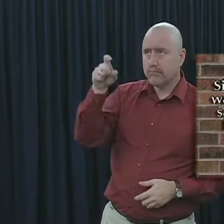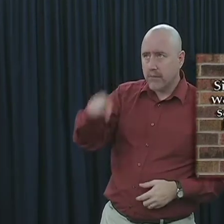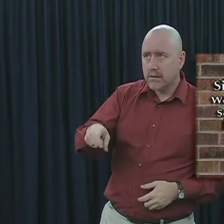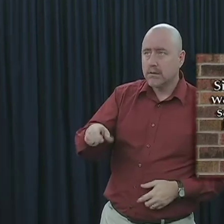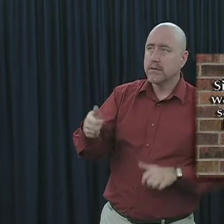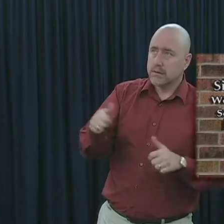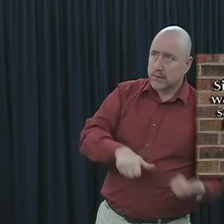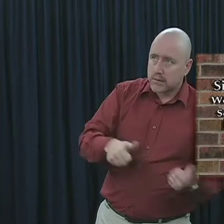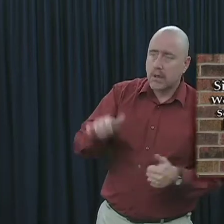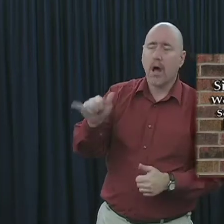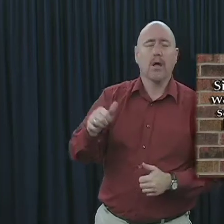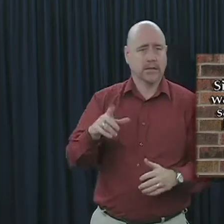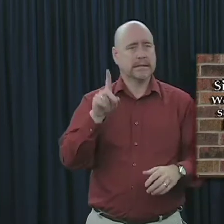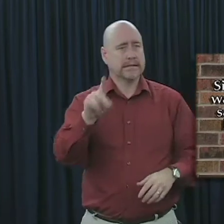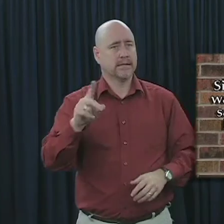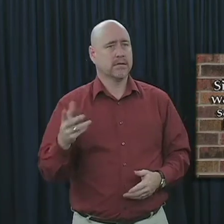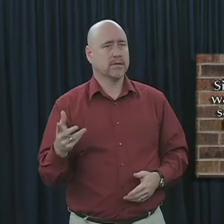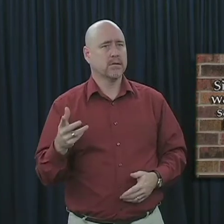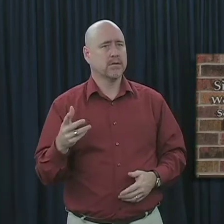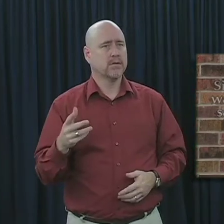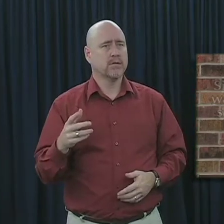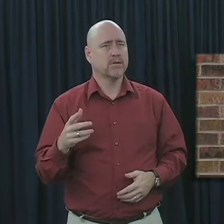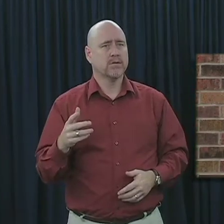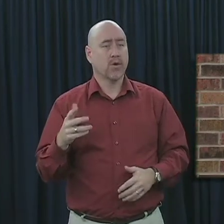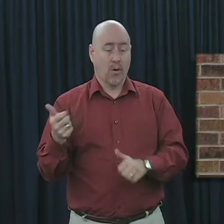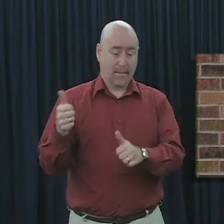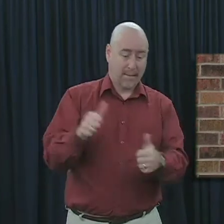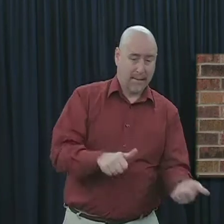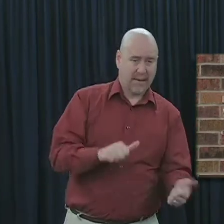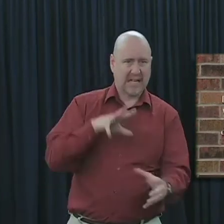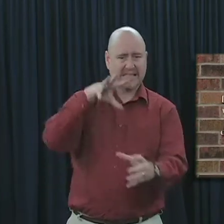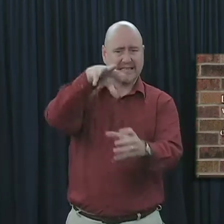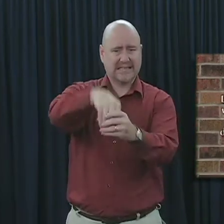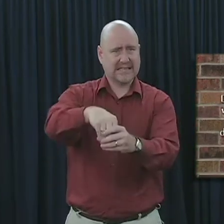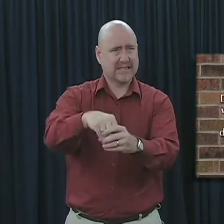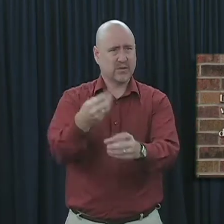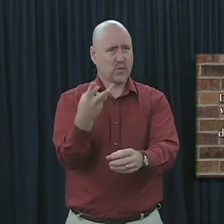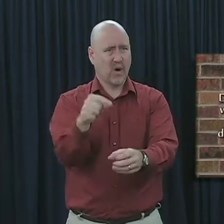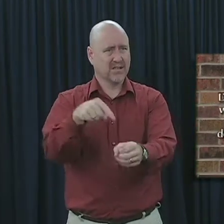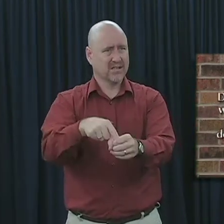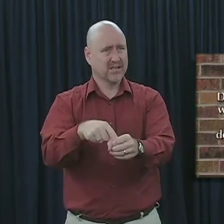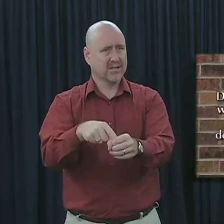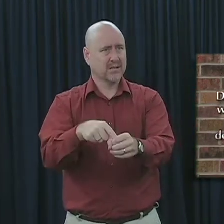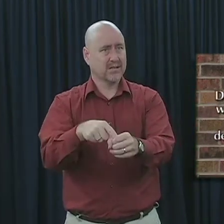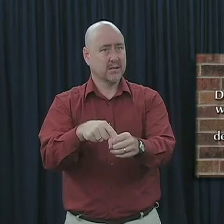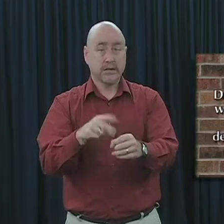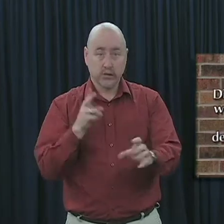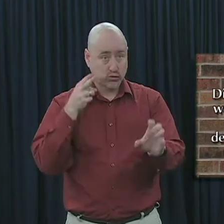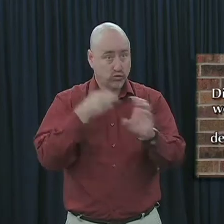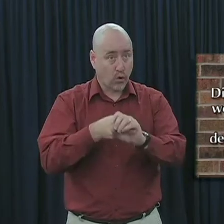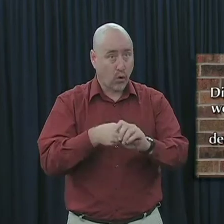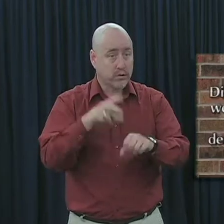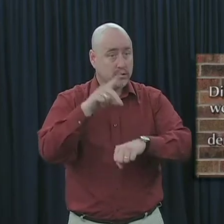baptized. Well, what then did they become a part of? Those who were baptized, did they join a denomination?